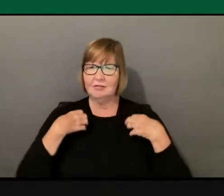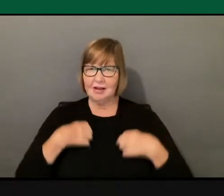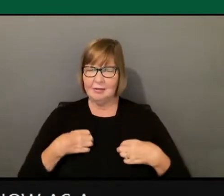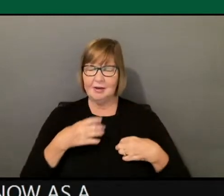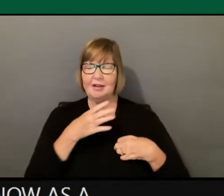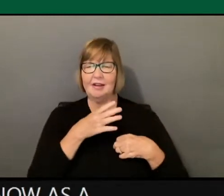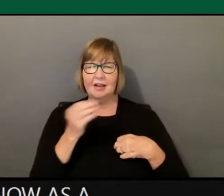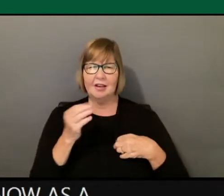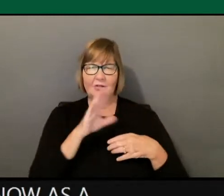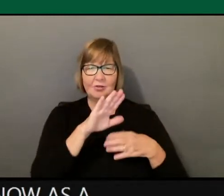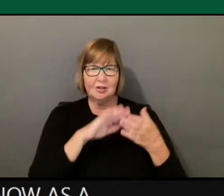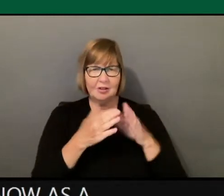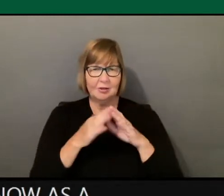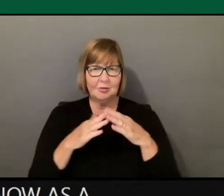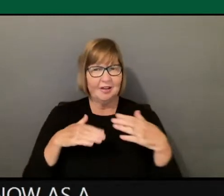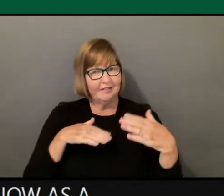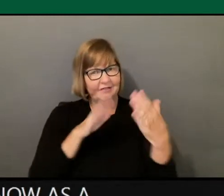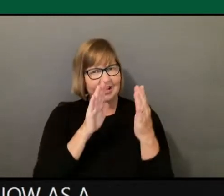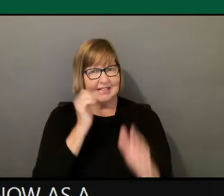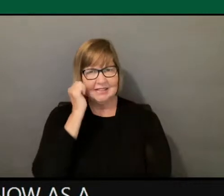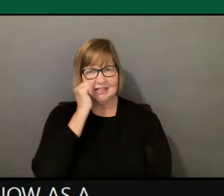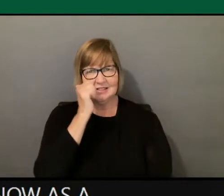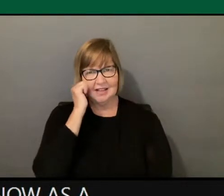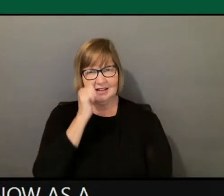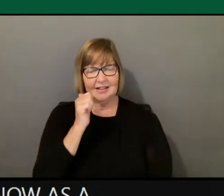basis in regard to anti-Semitism?